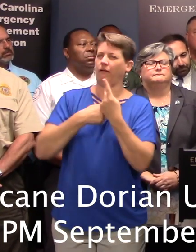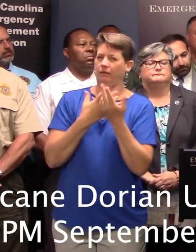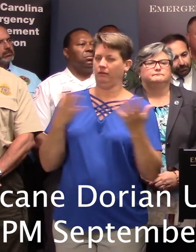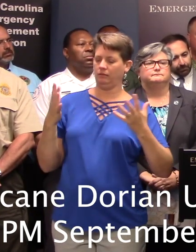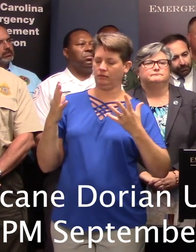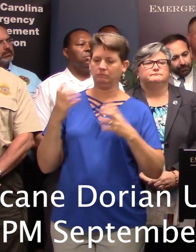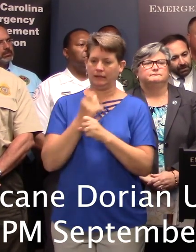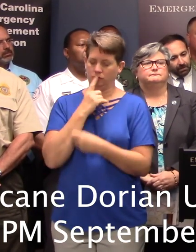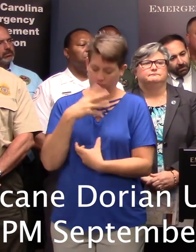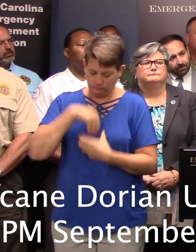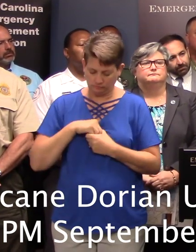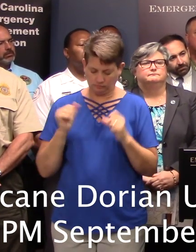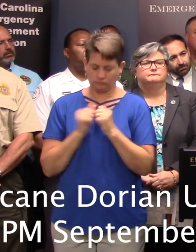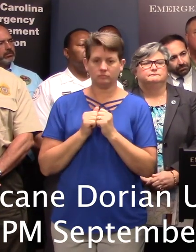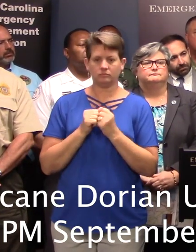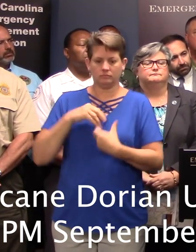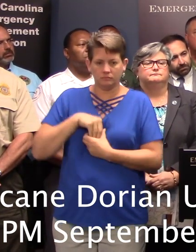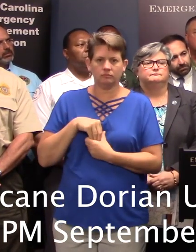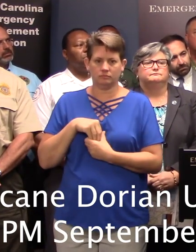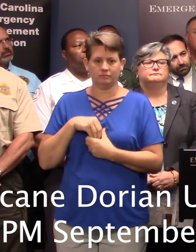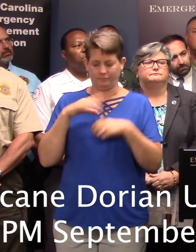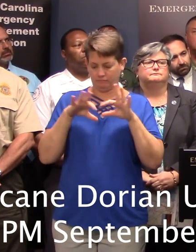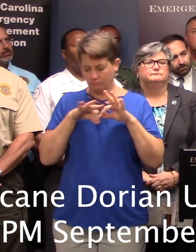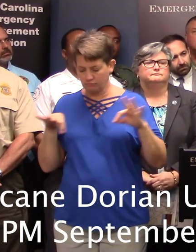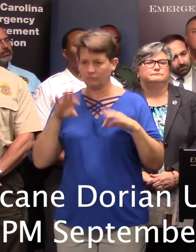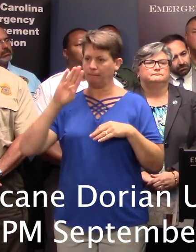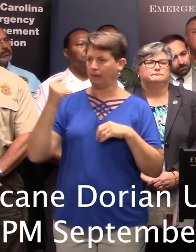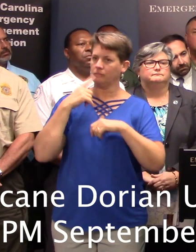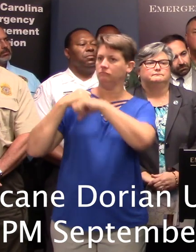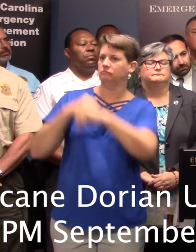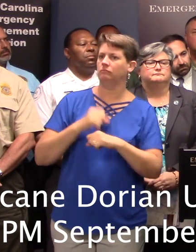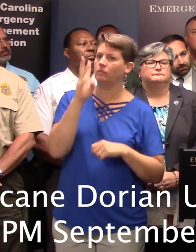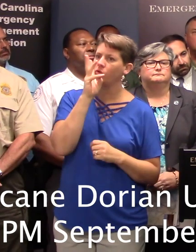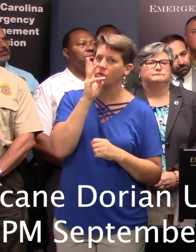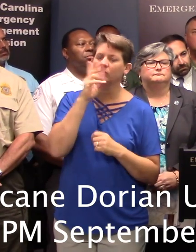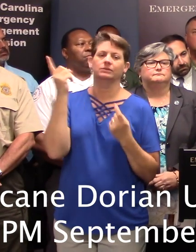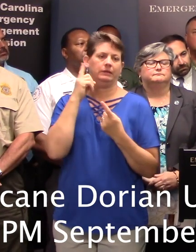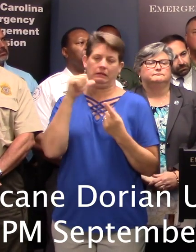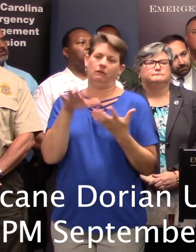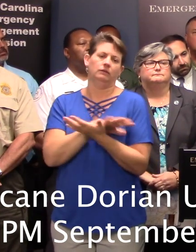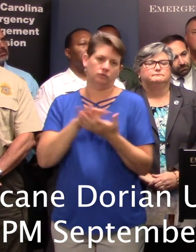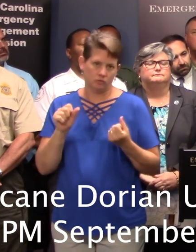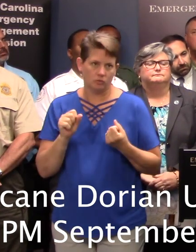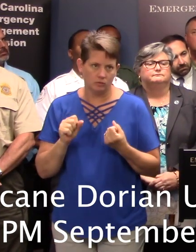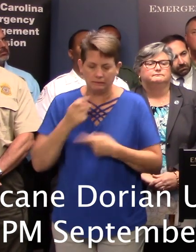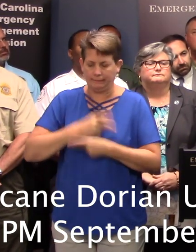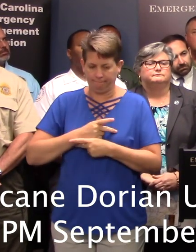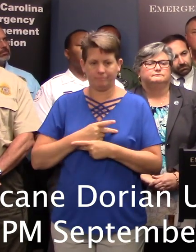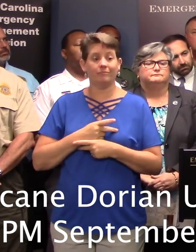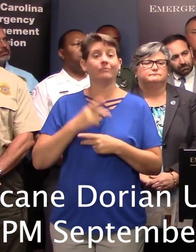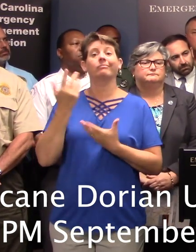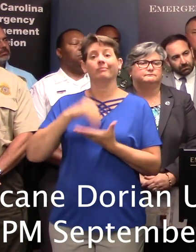sure you have them with you, have them in a waterproof bag or place where they will not be destroyed. And don't go